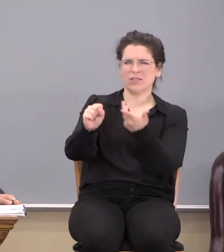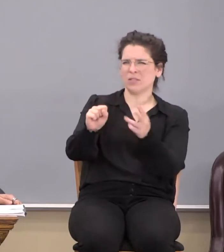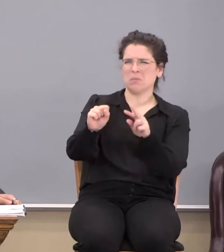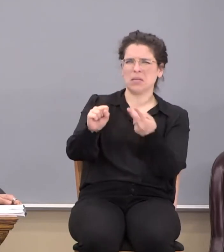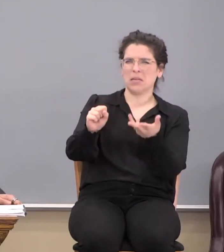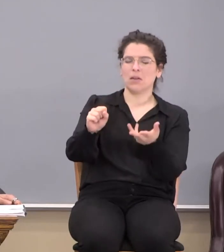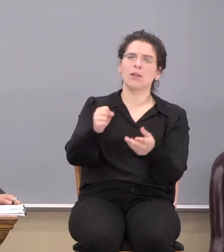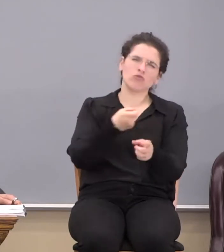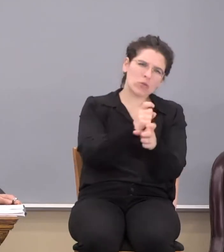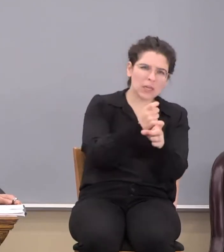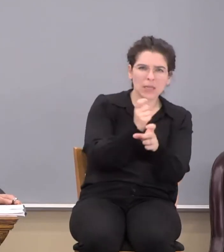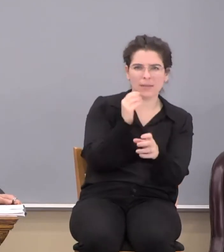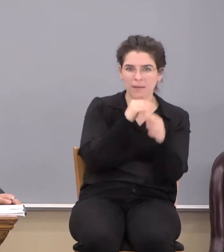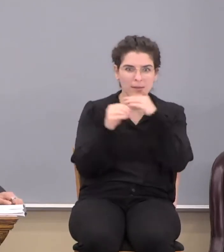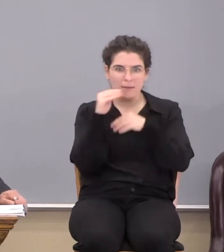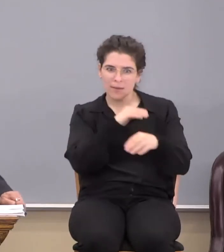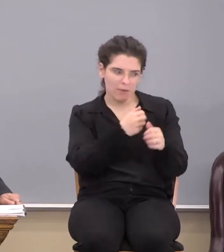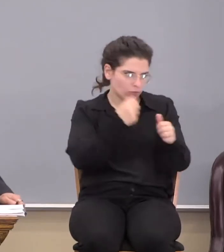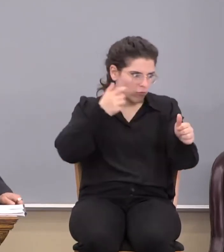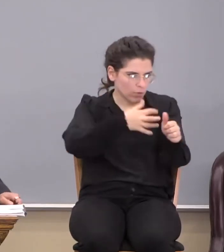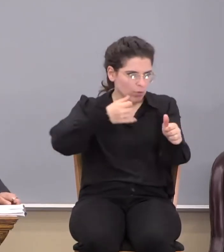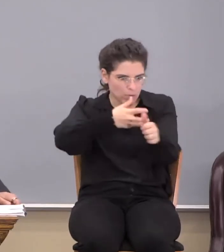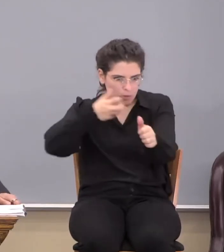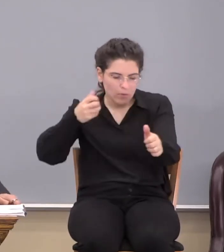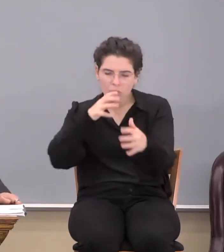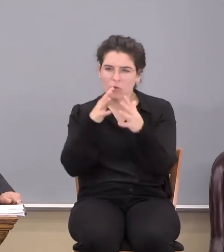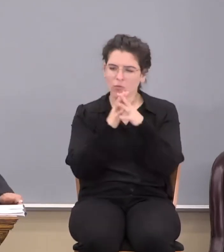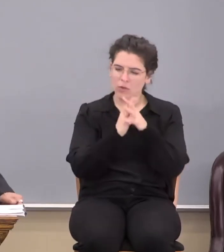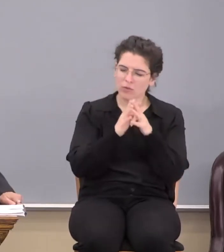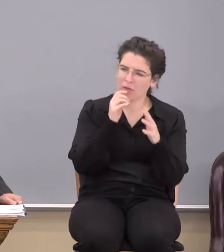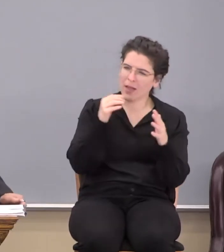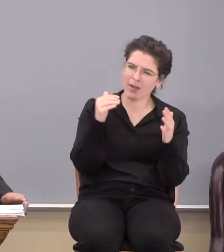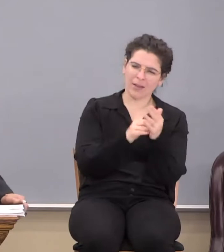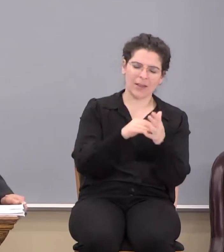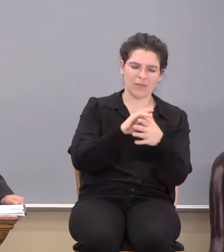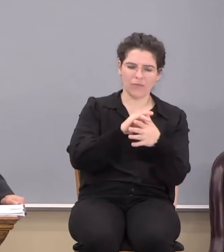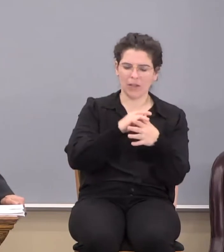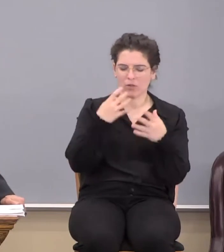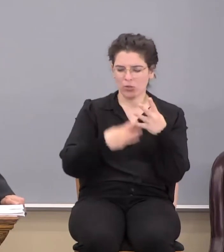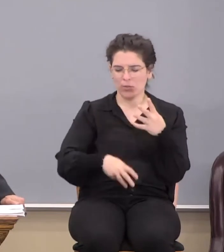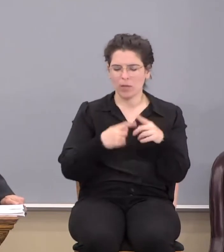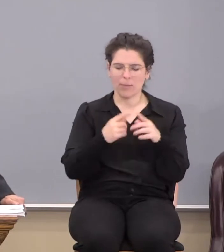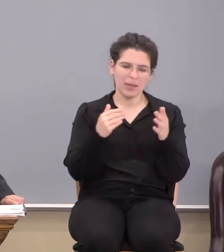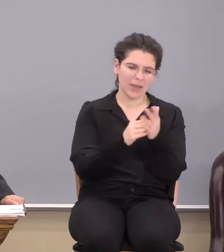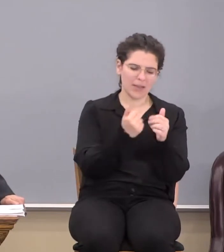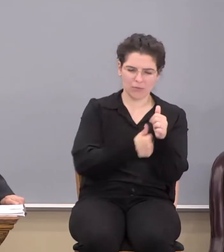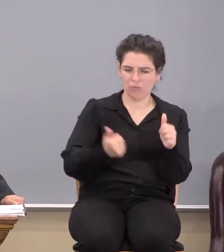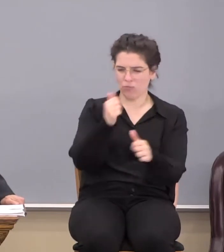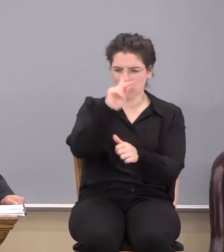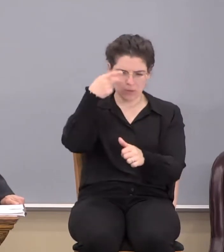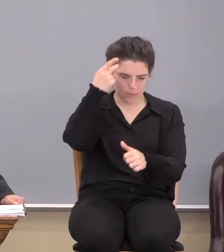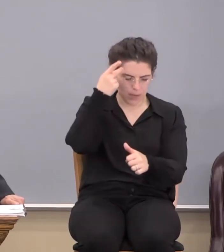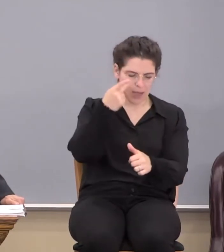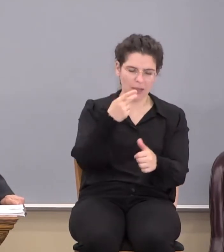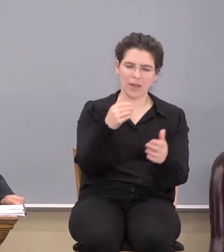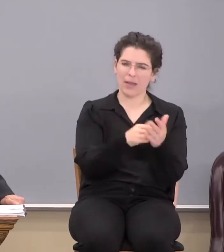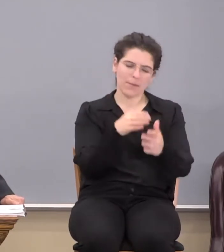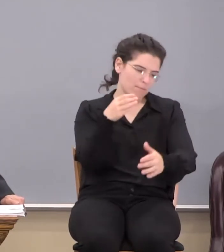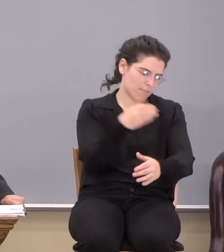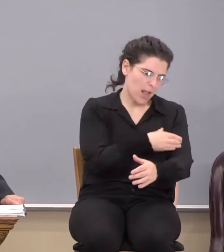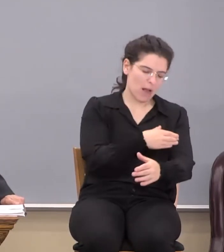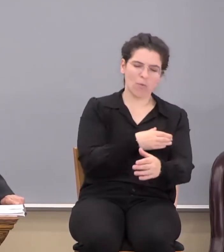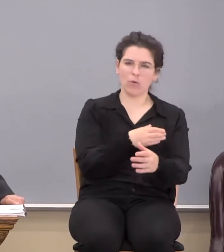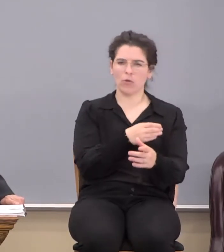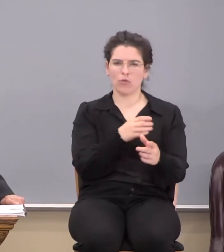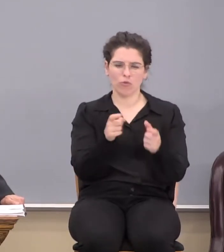That's like tricks. Okay. For we wrestle not against flesh and blood, but against principalities, against powers, against